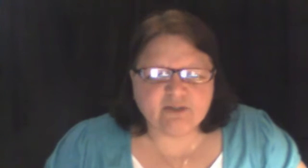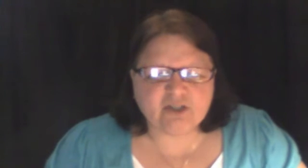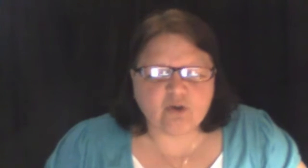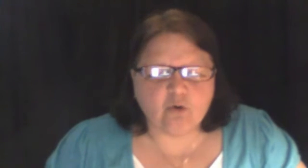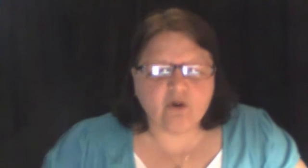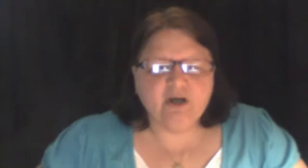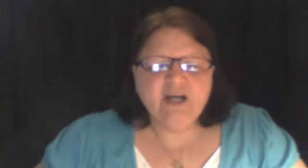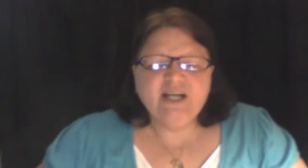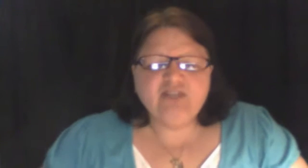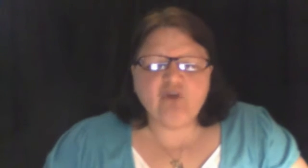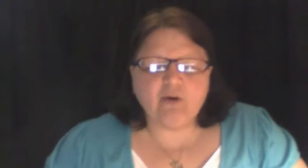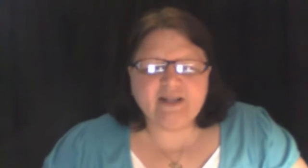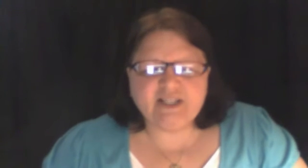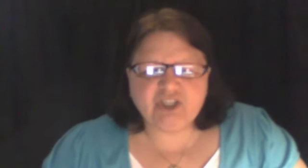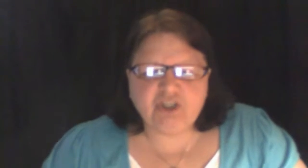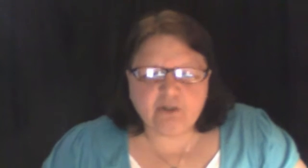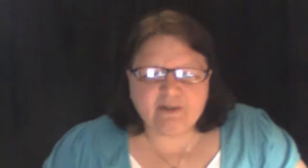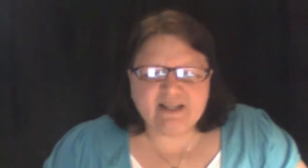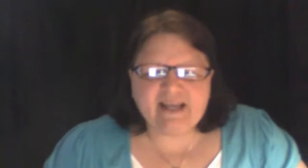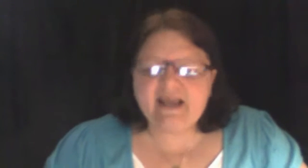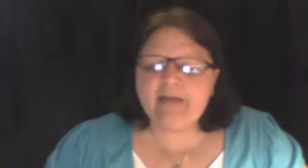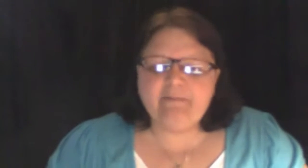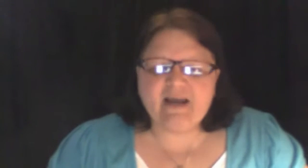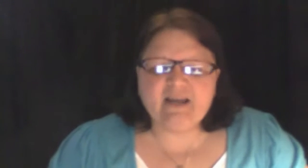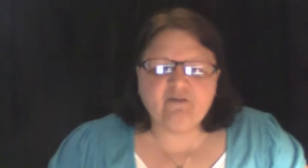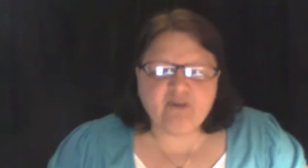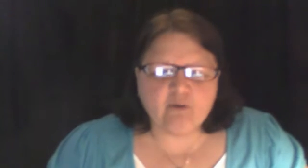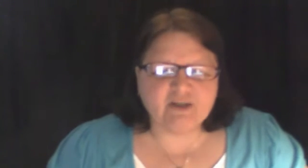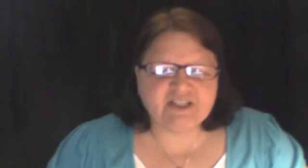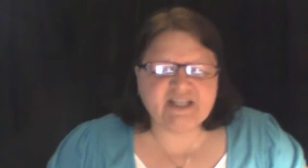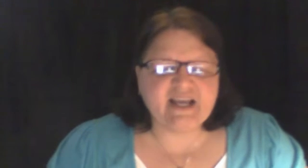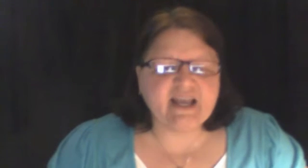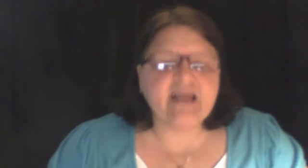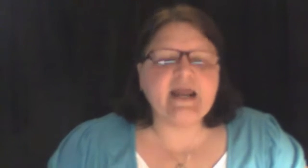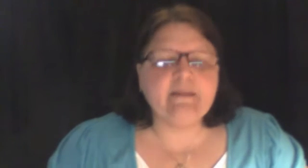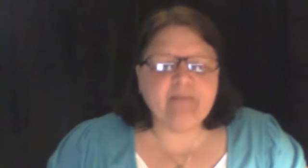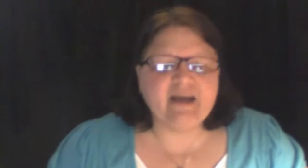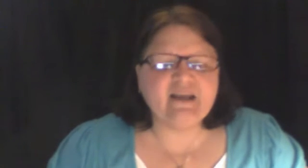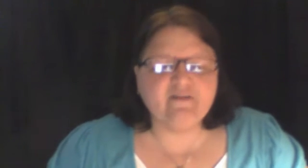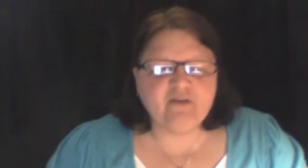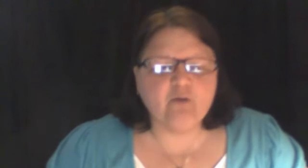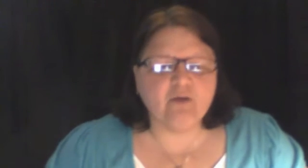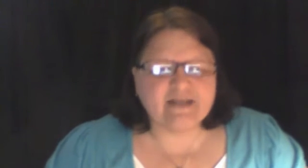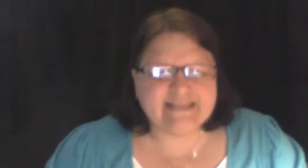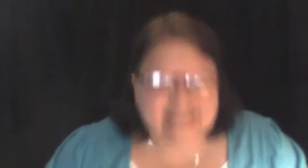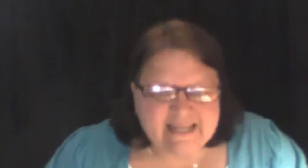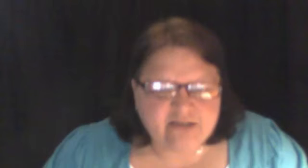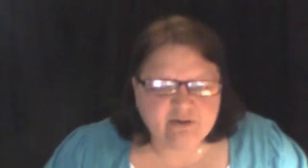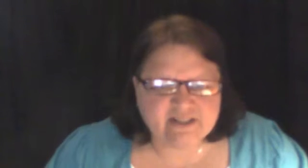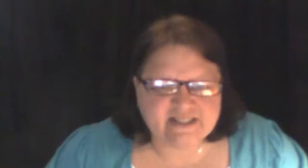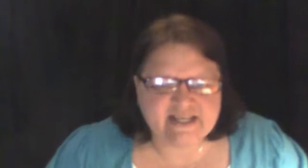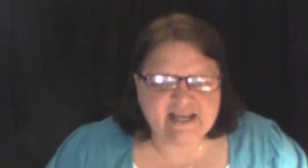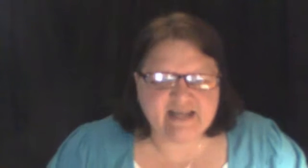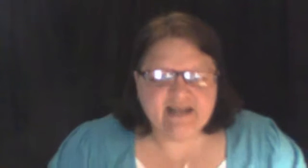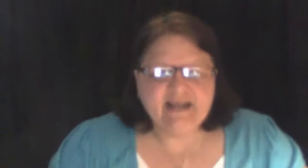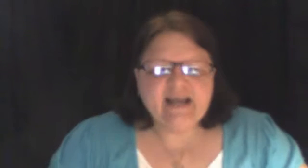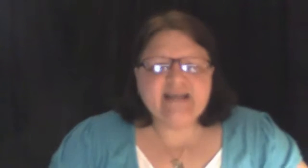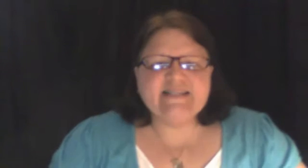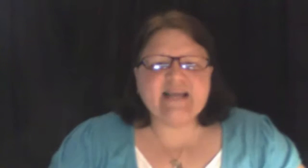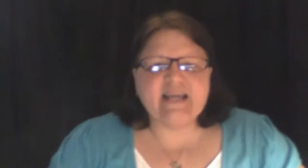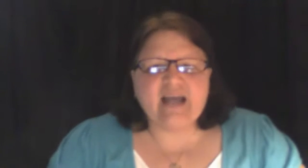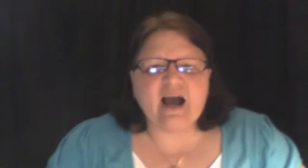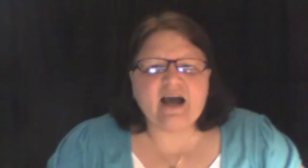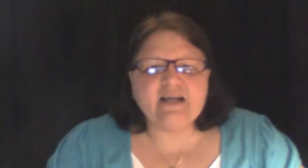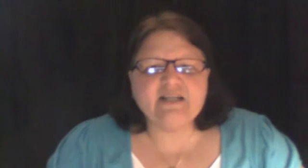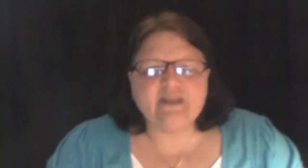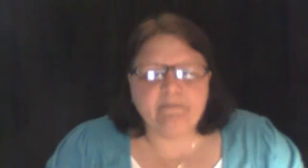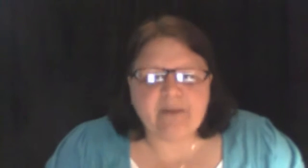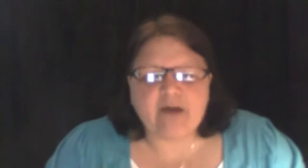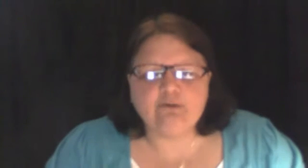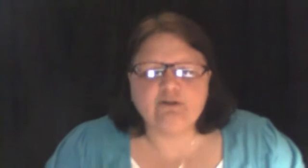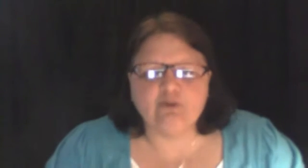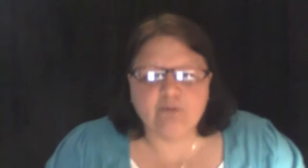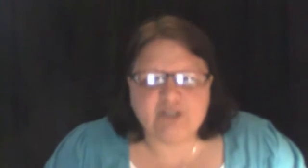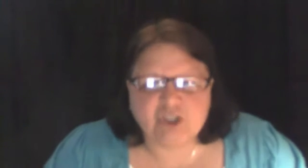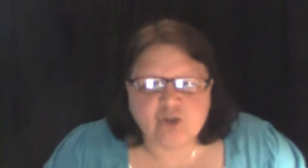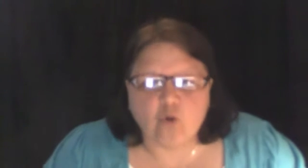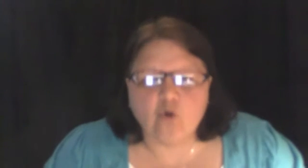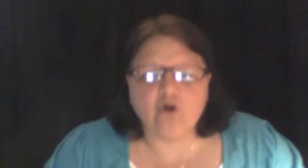restore during this Jubilee, and many of you are seeing it and many of you will continue to see it, is that God is about to restore